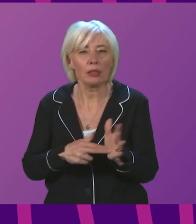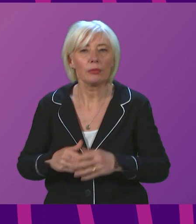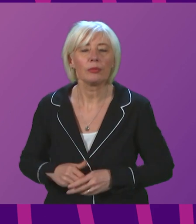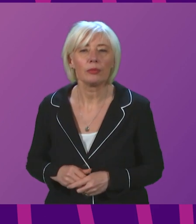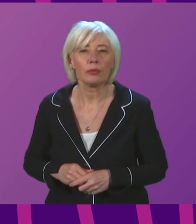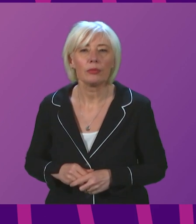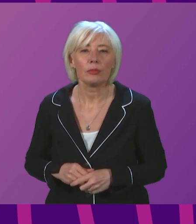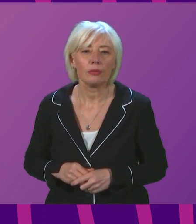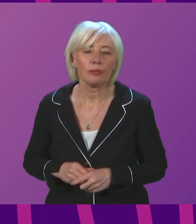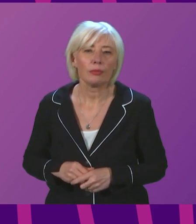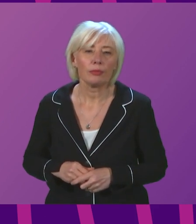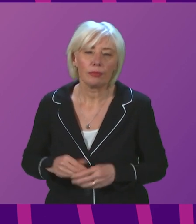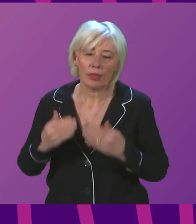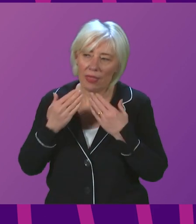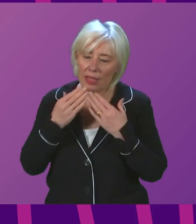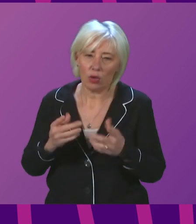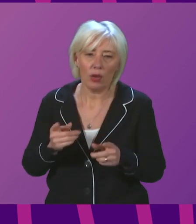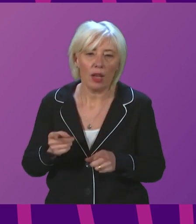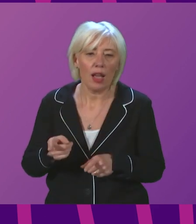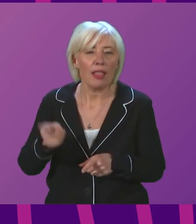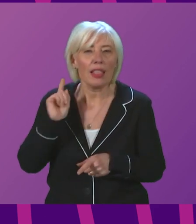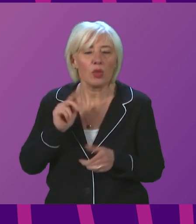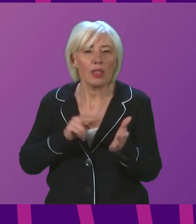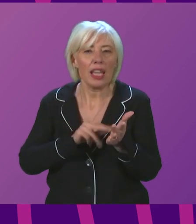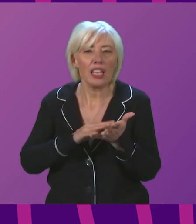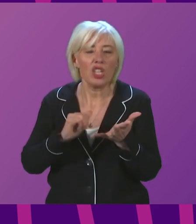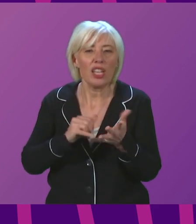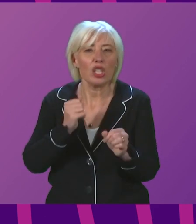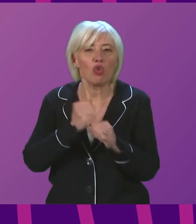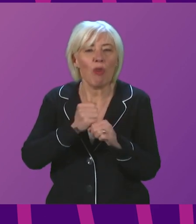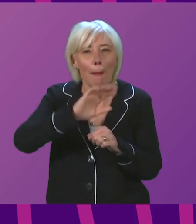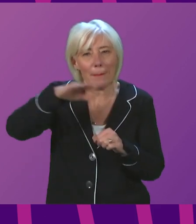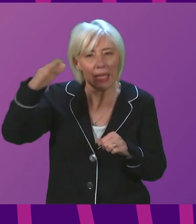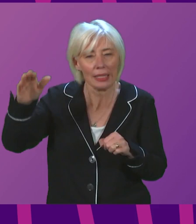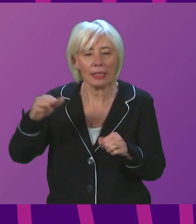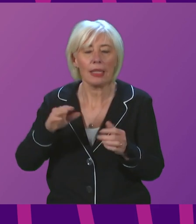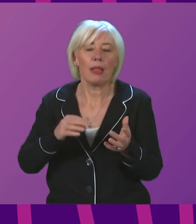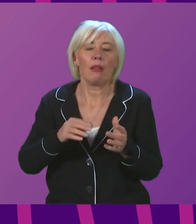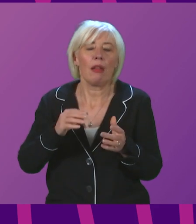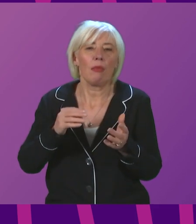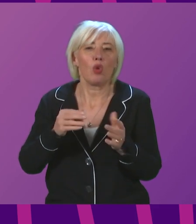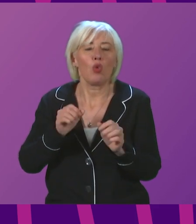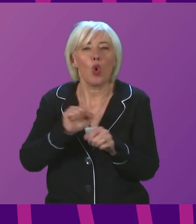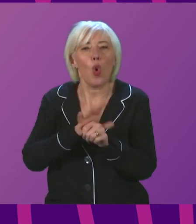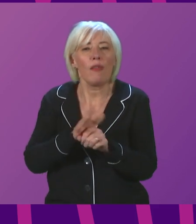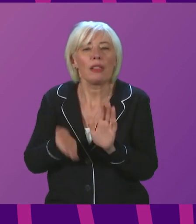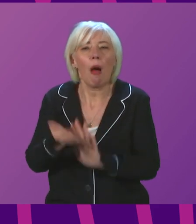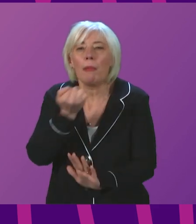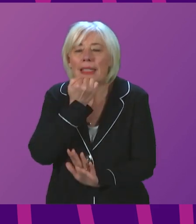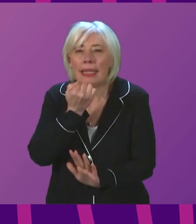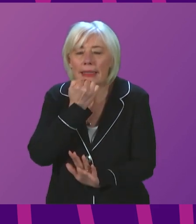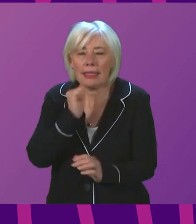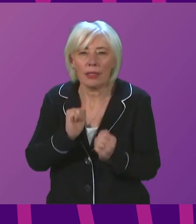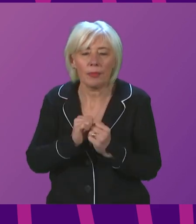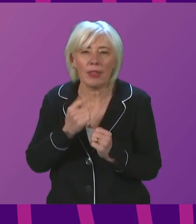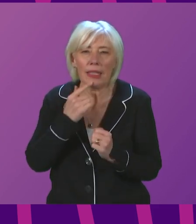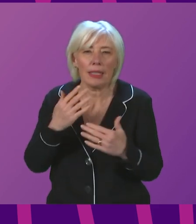Thank you, President Officer. At last week's NHS Grampian MSP Covid update, we discussed the challenge of people